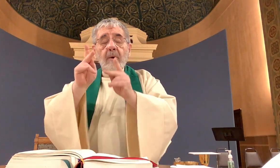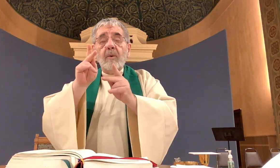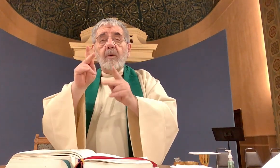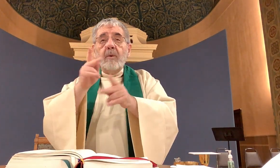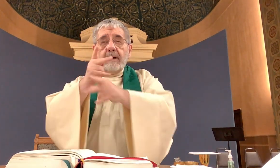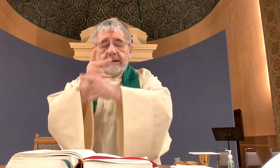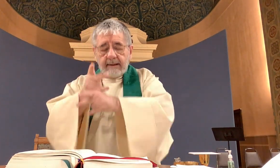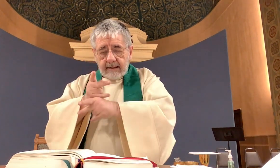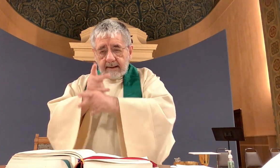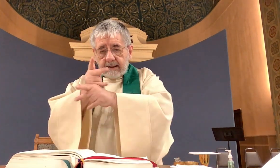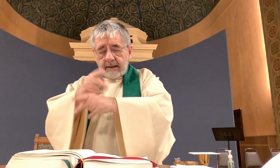care for the ill